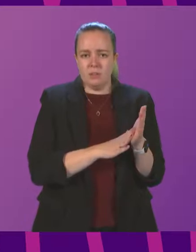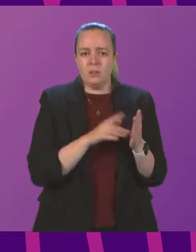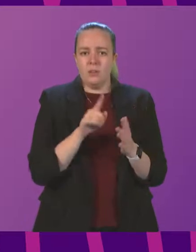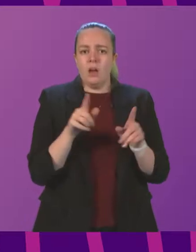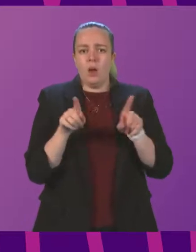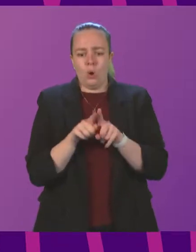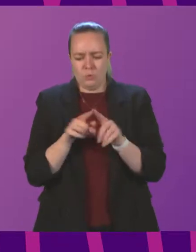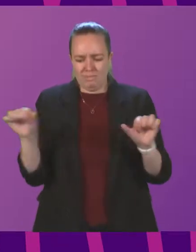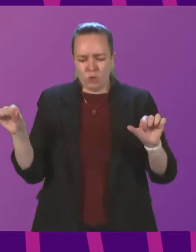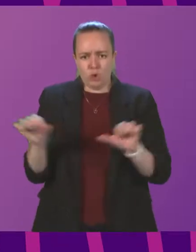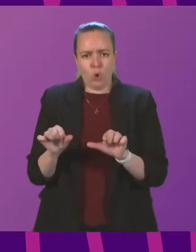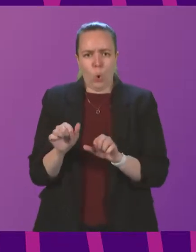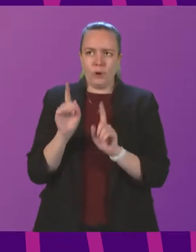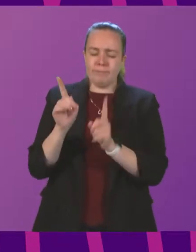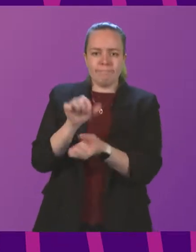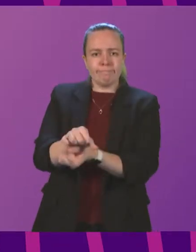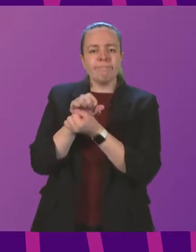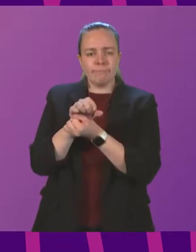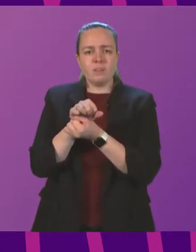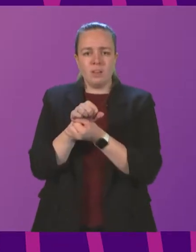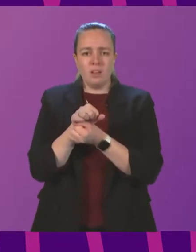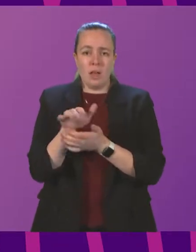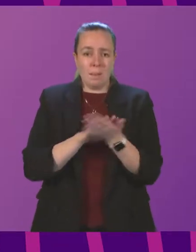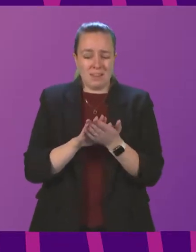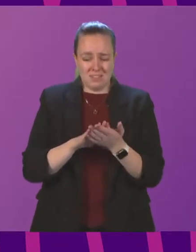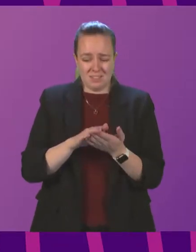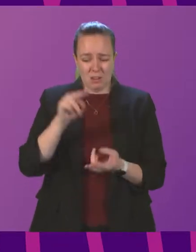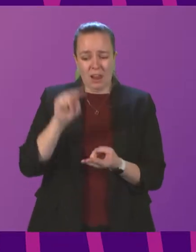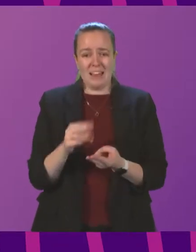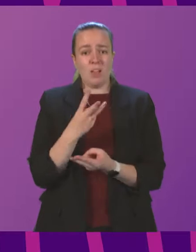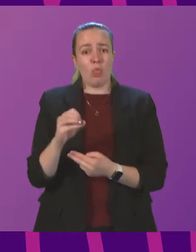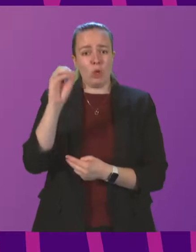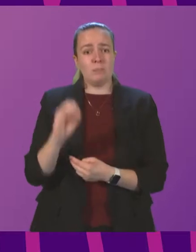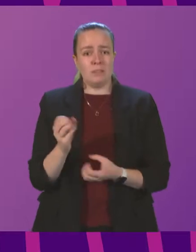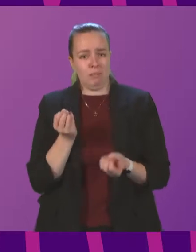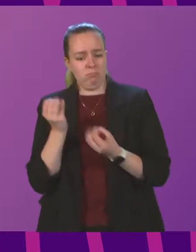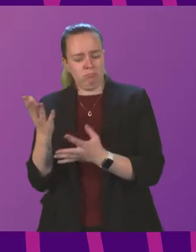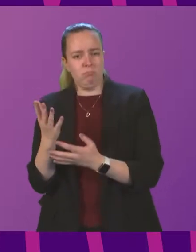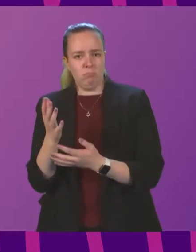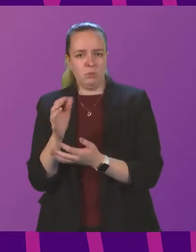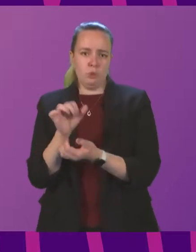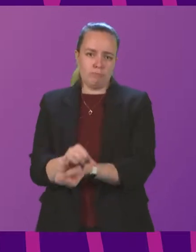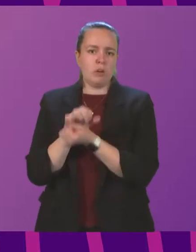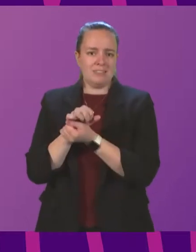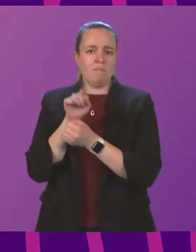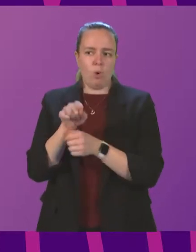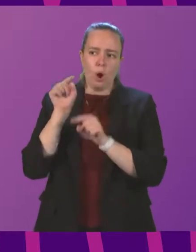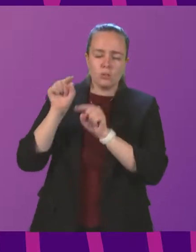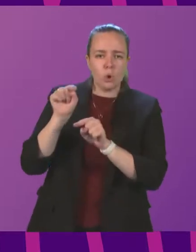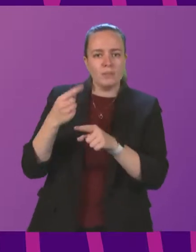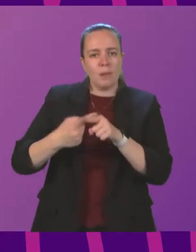short sentences, the end result is that fewer than a third actually went to jail for assaulting emergency services workers.